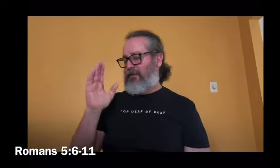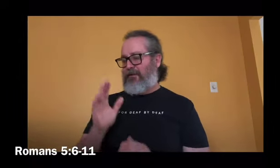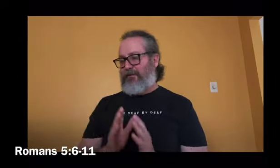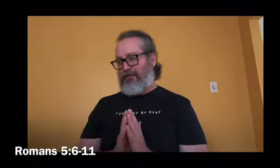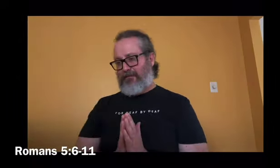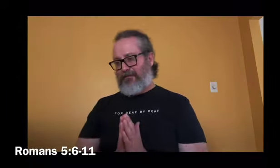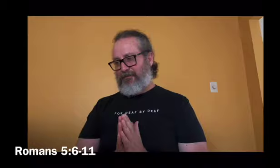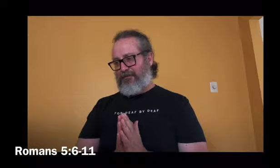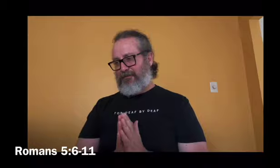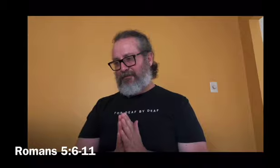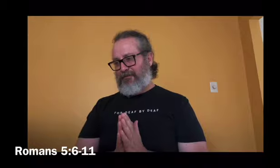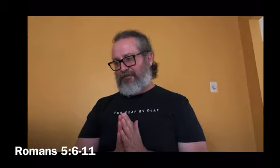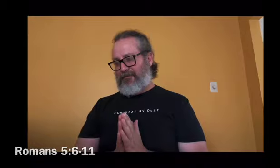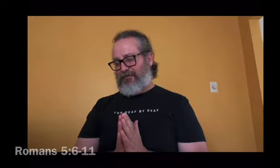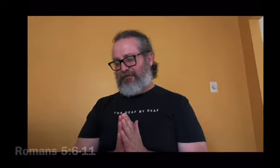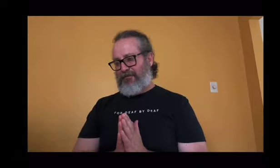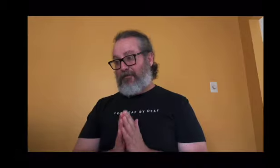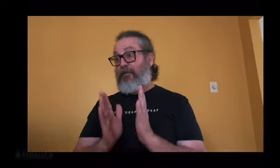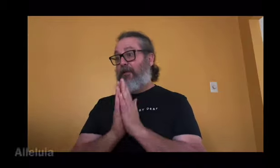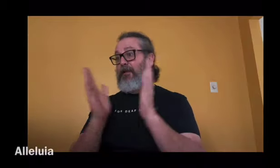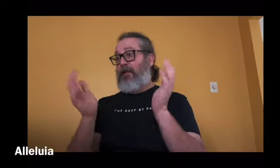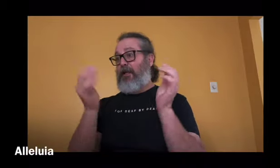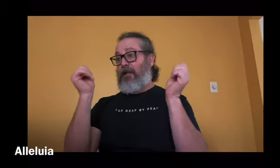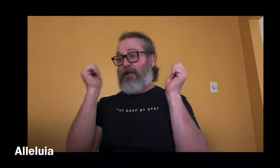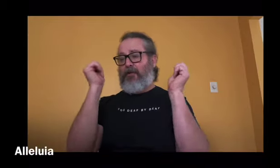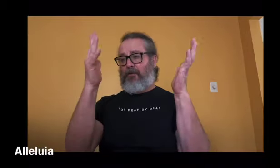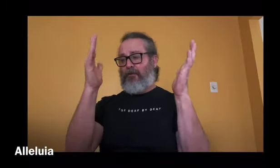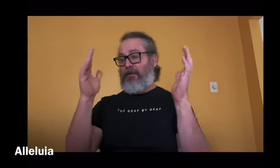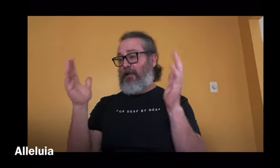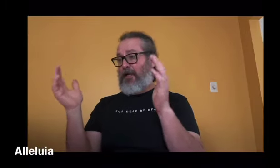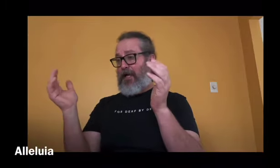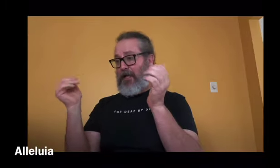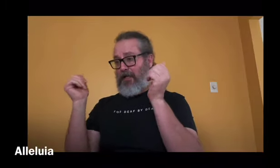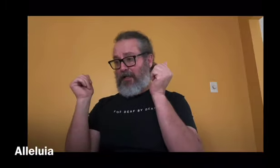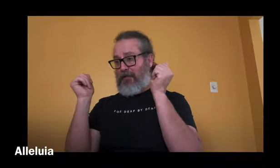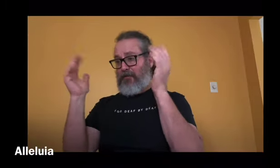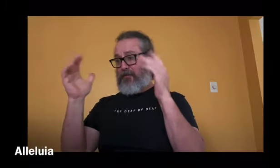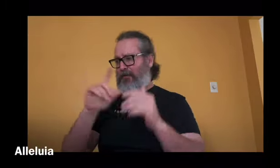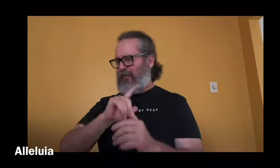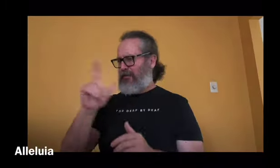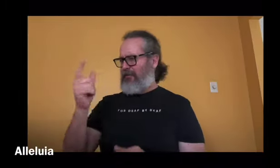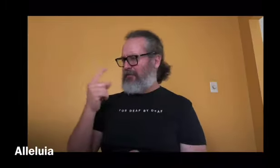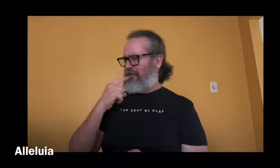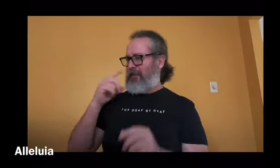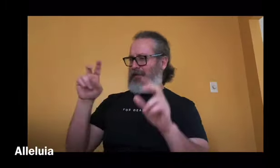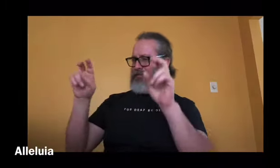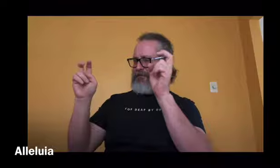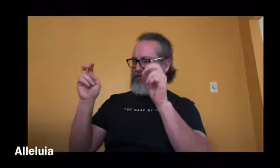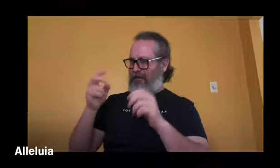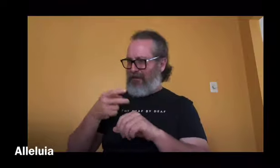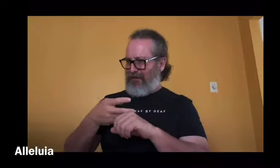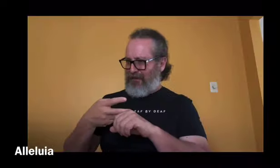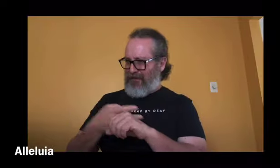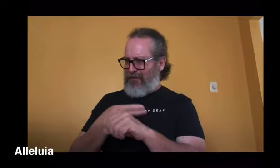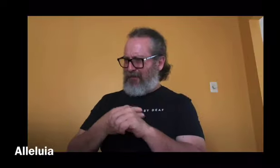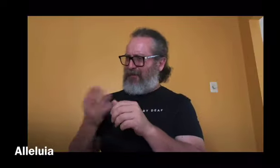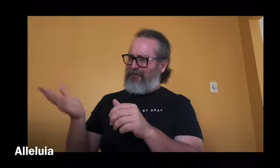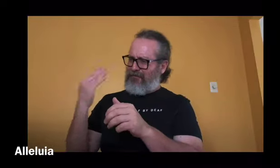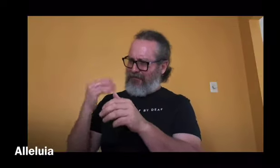The word of the Lord. Thanks be to God. Alleluia! Alleluia! The kingdom of God